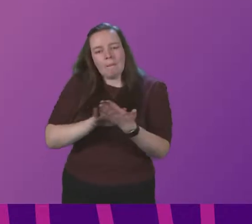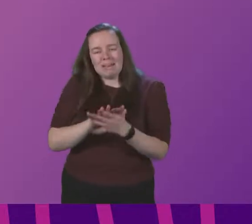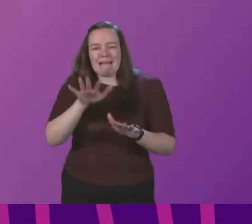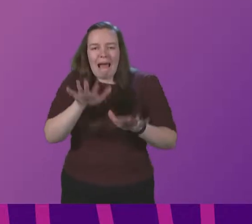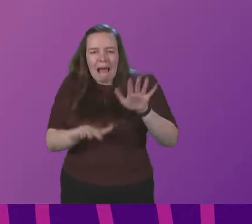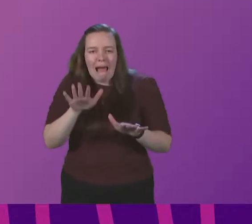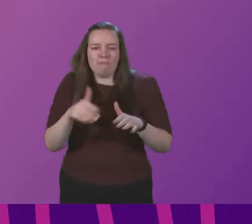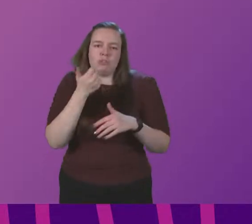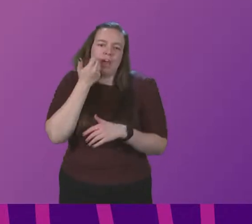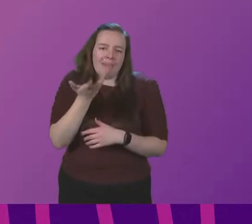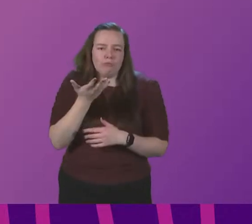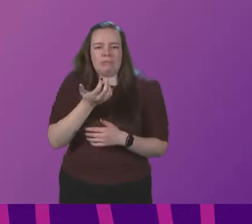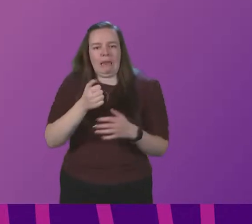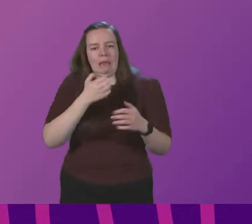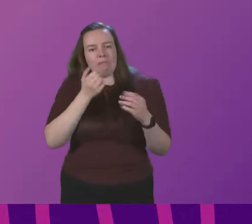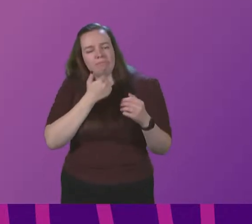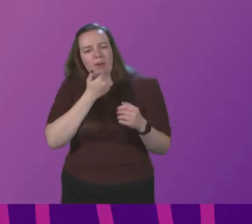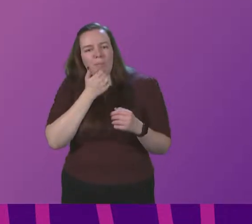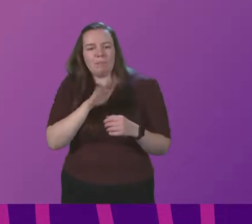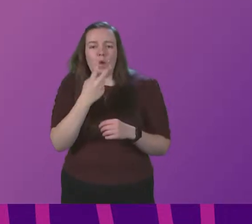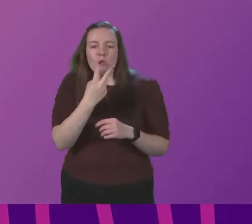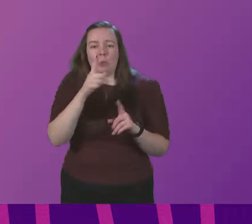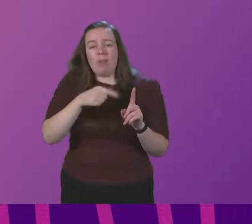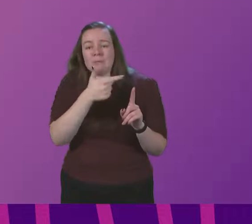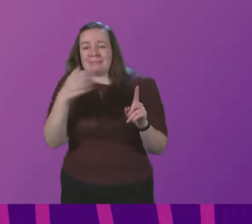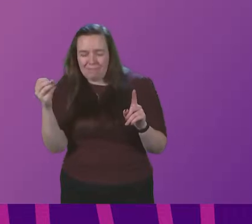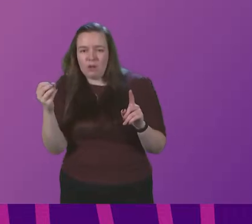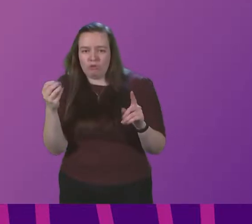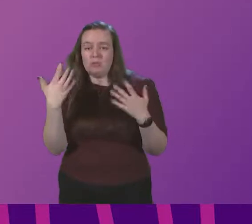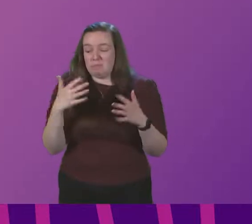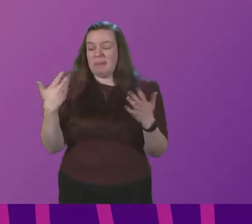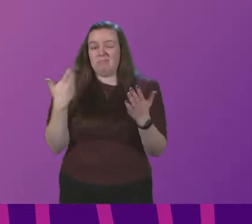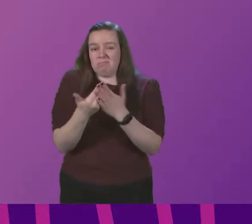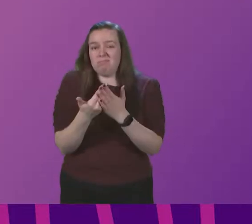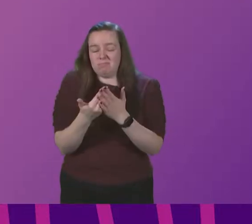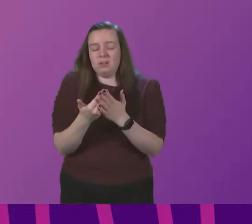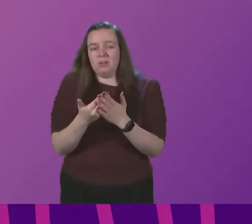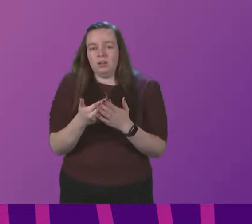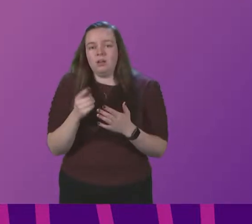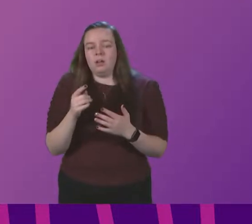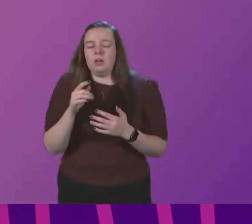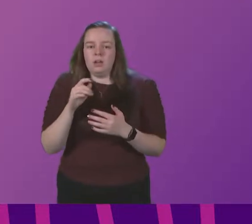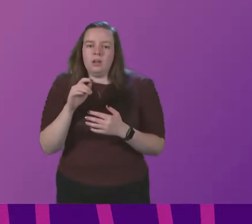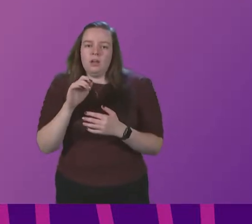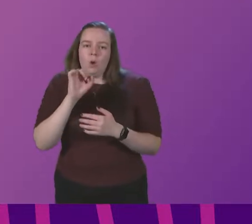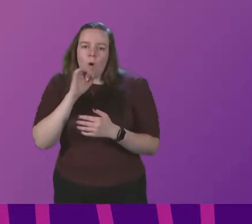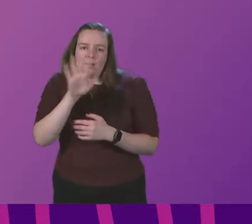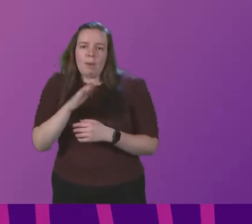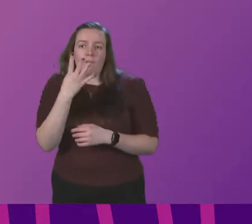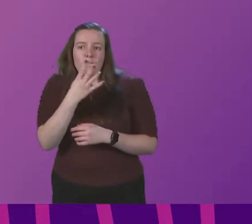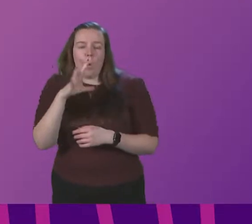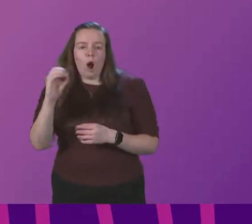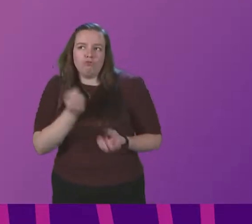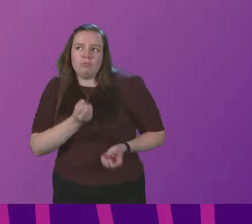daily case number of around 2,700, as has been the case in recent weeks, will result in around 400 hospital